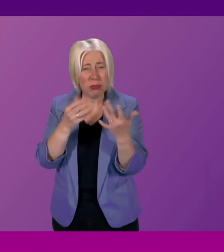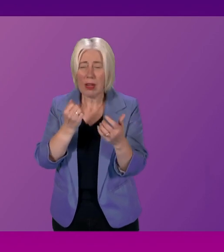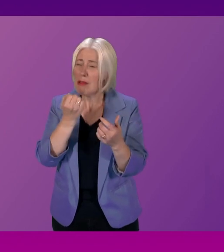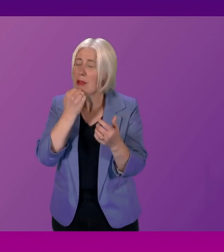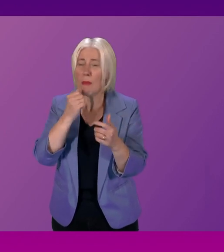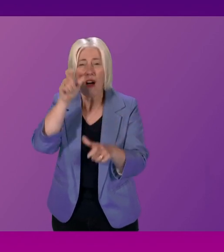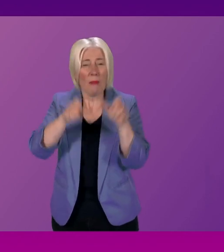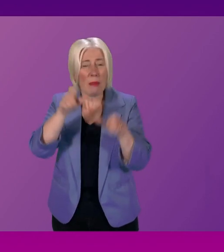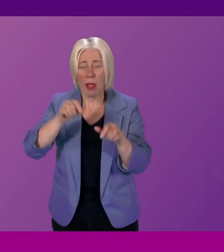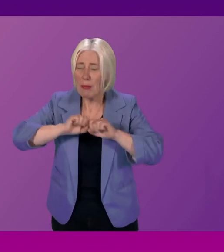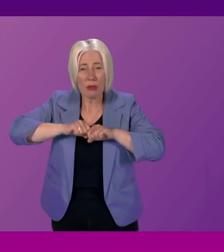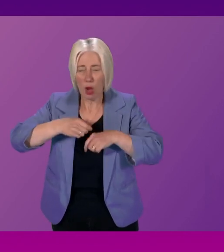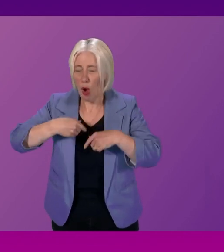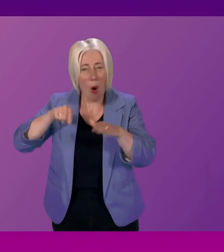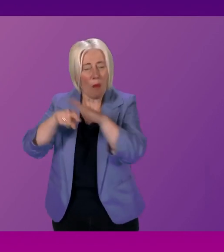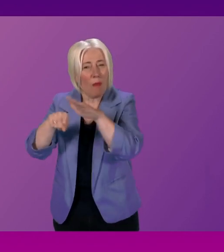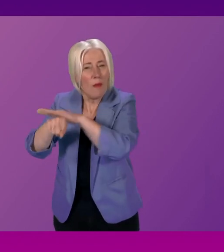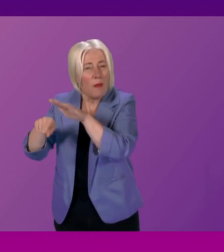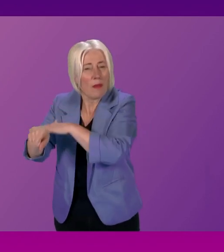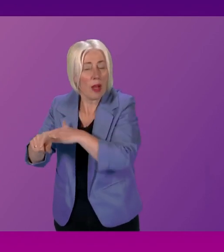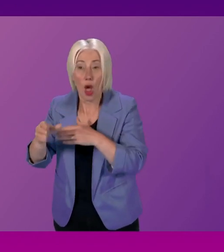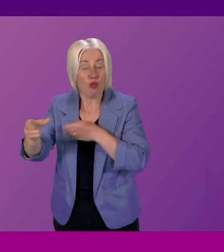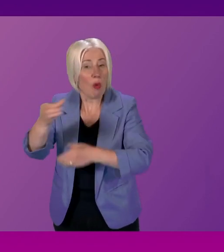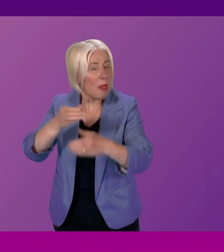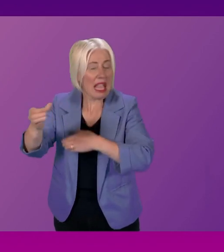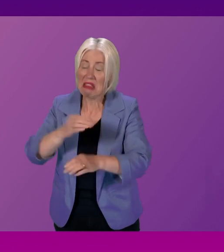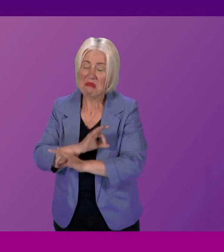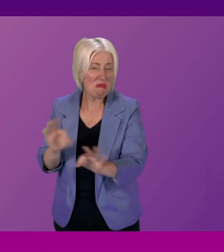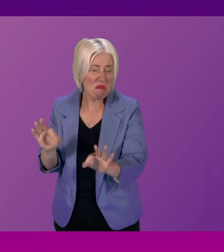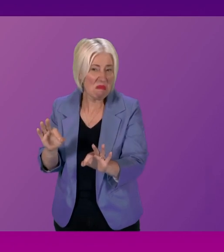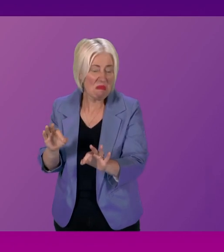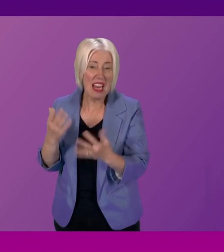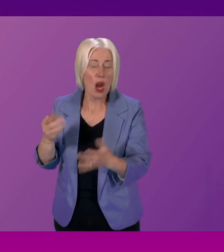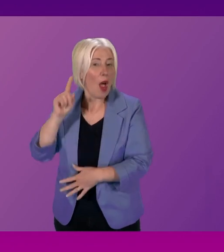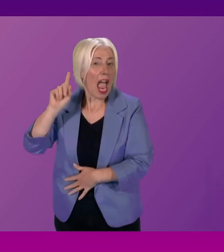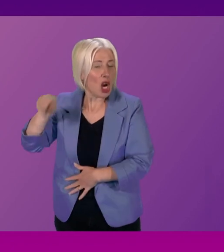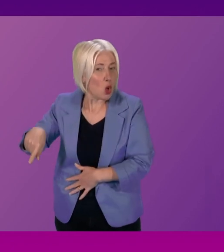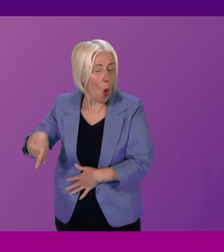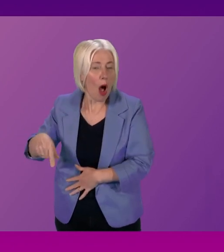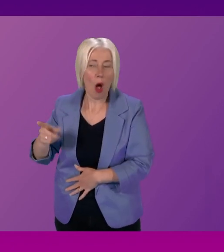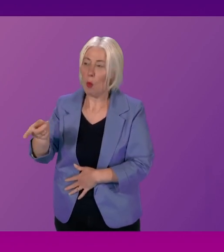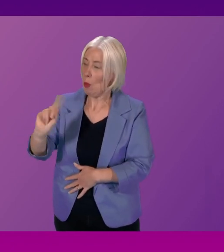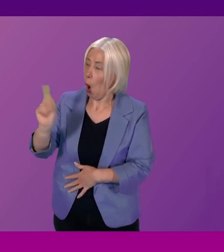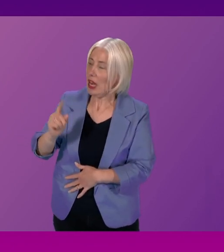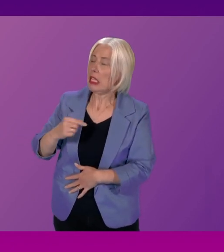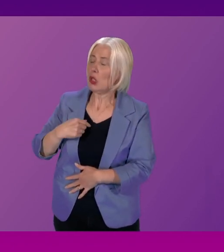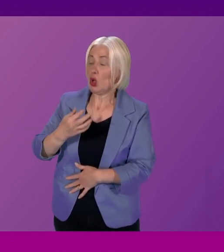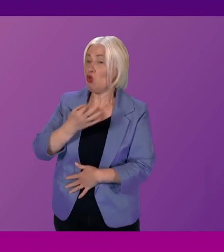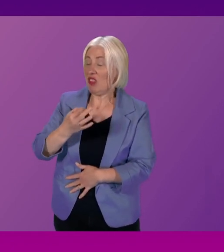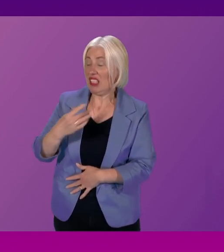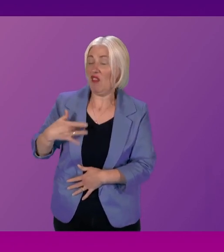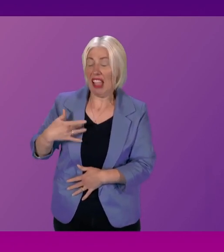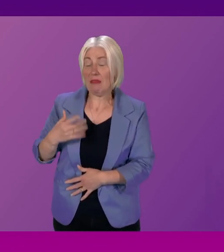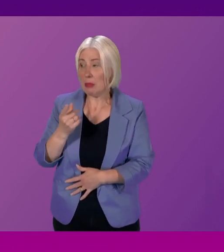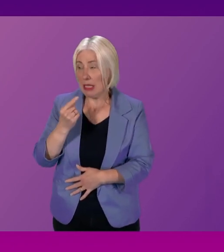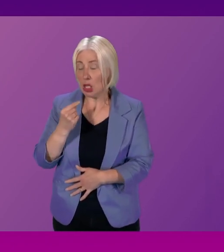now a dozen appliances are being removed, and the First Minister is ignoring warnings that his government is putting lives at risk. In the last few months